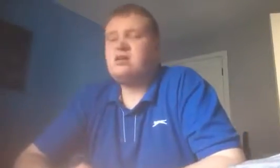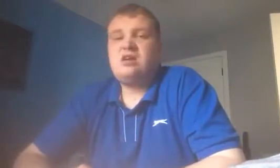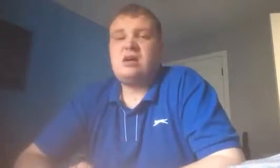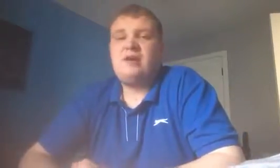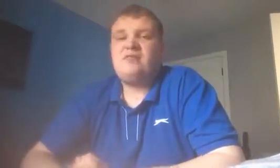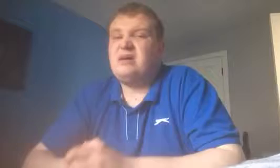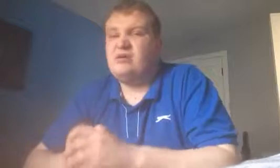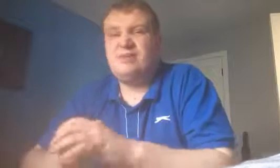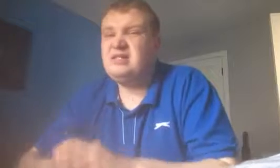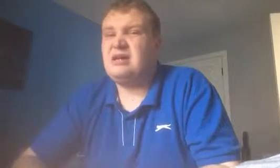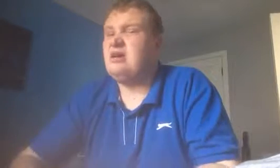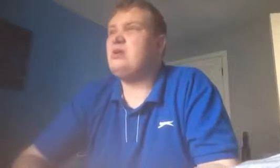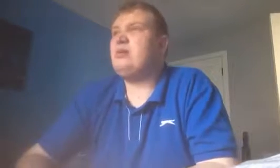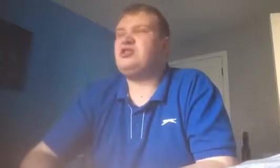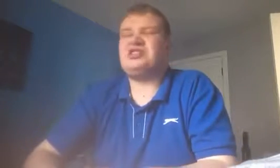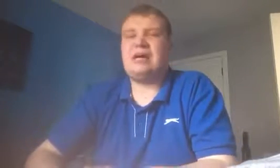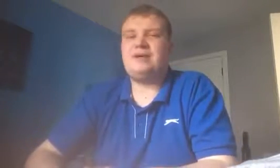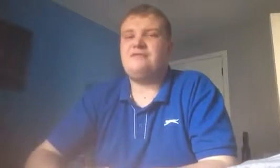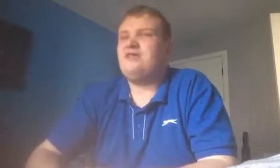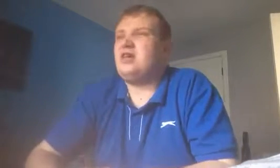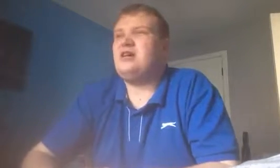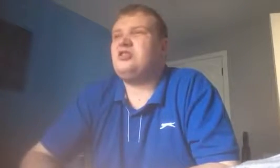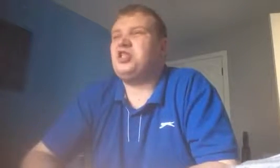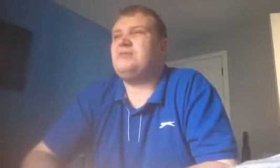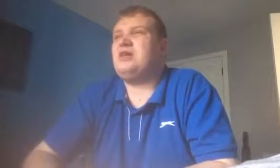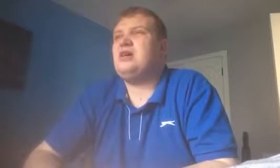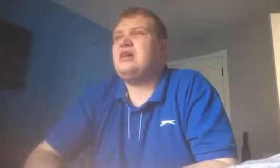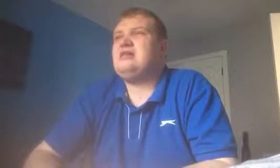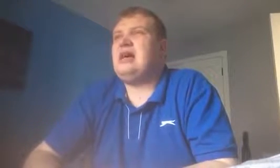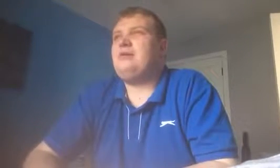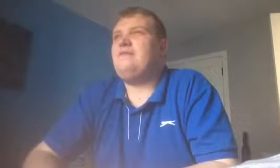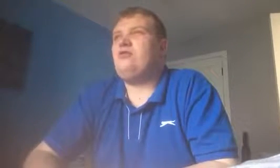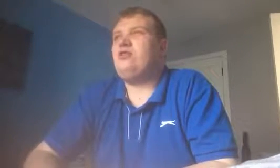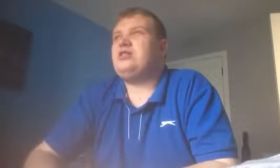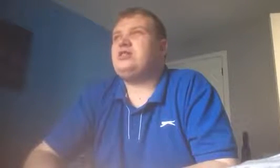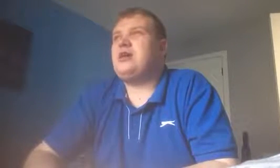It was a tap in for Germany. Tap in for Reus.